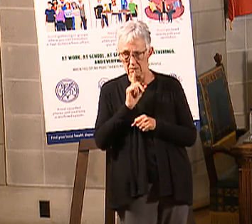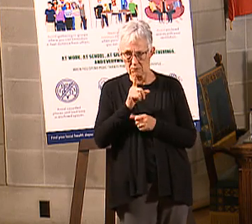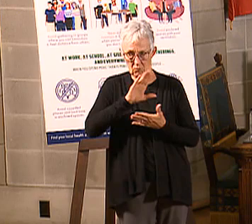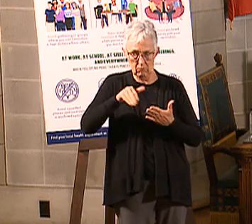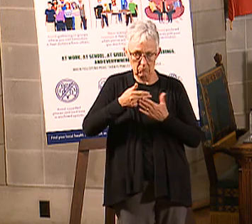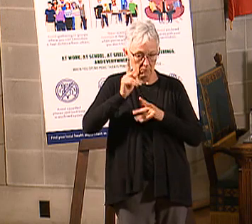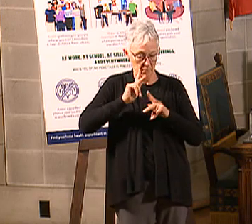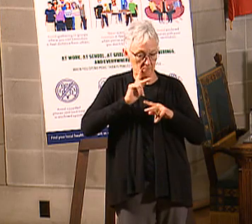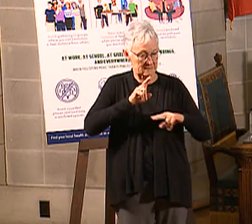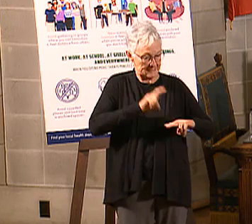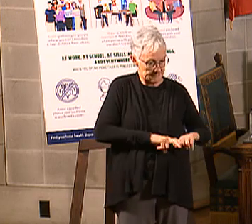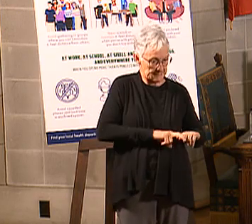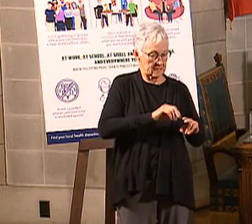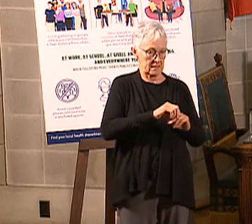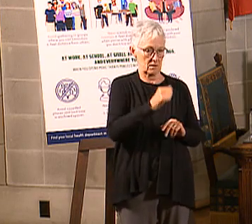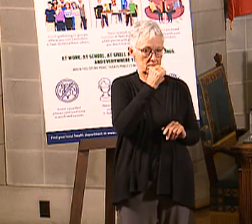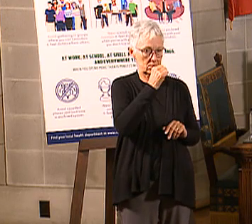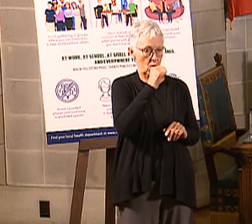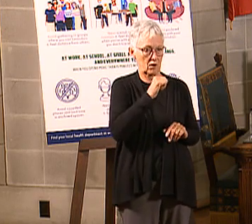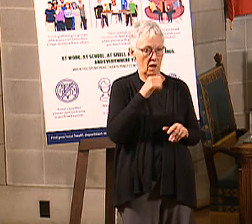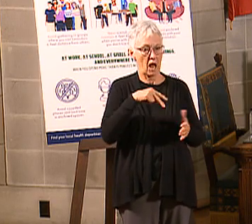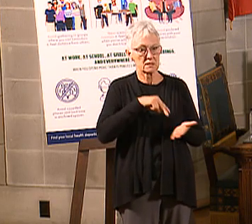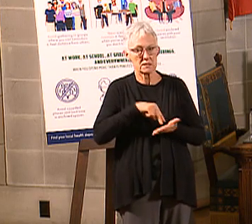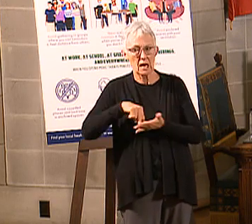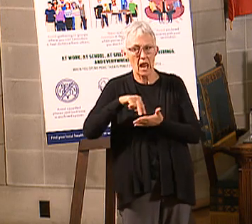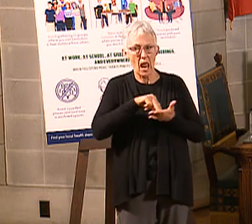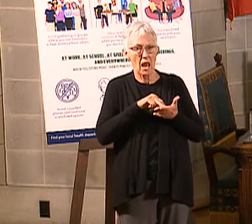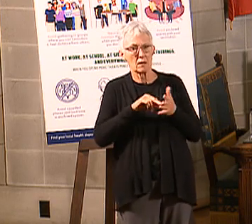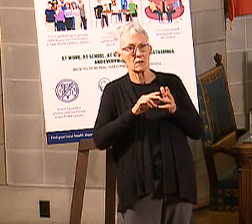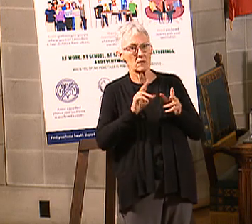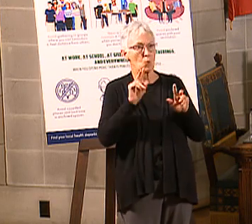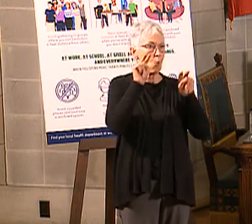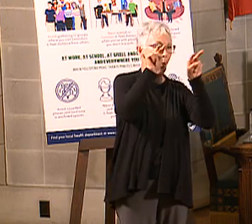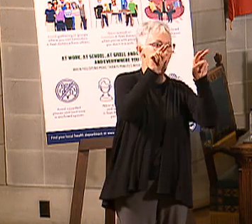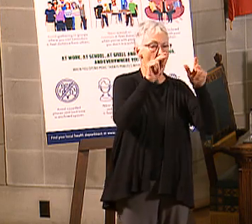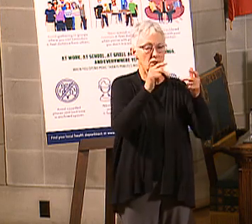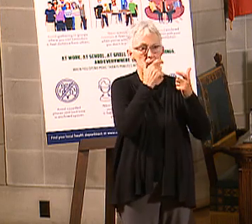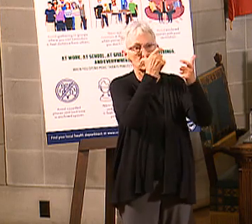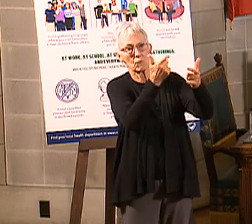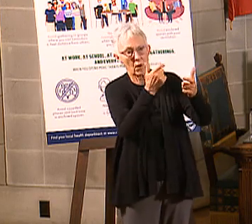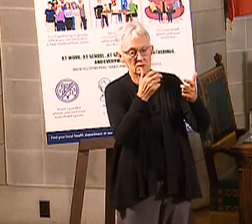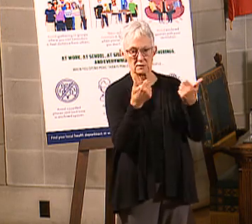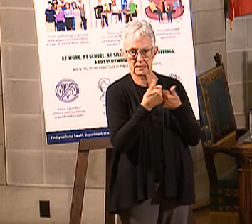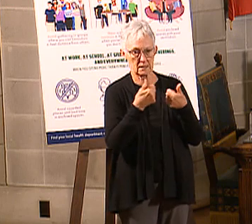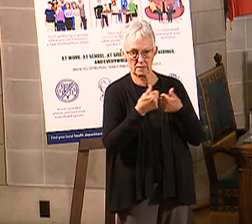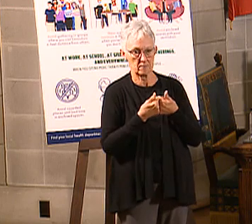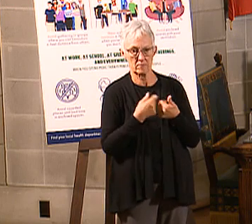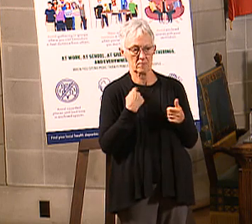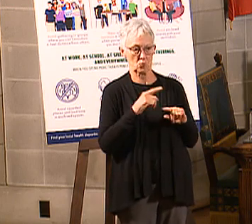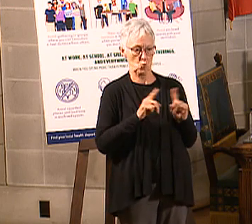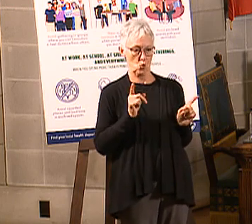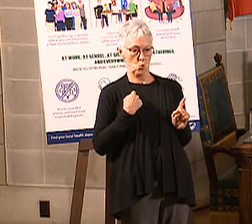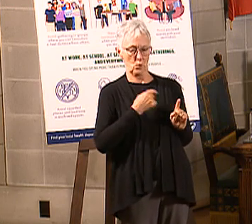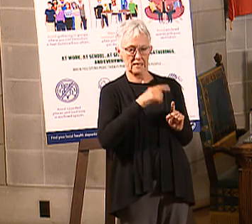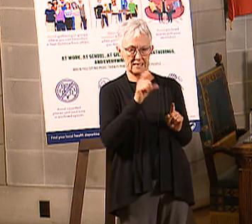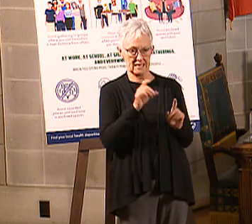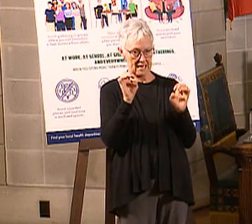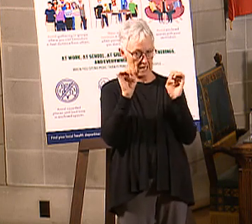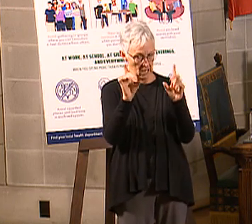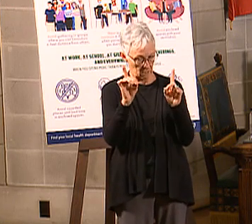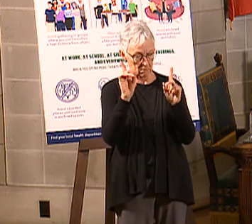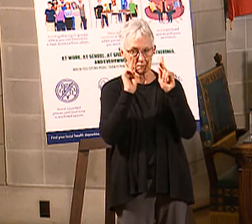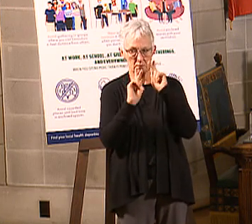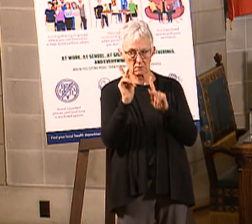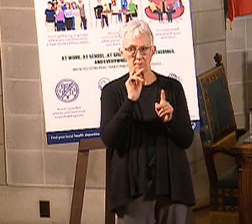room only in bars and so forth. So we do want to take appropriate precautions, but I think really part of it is just educating people about making